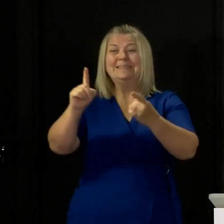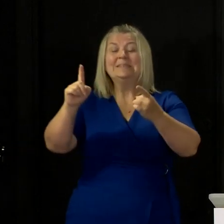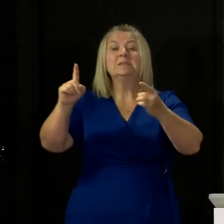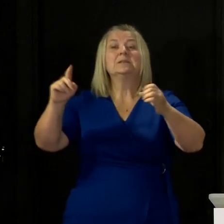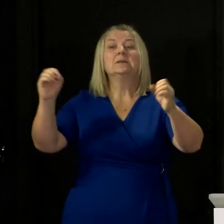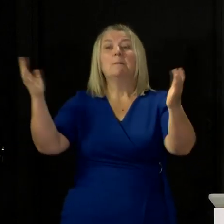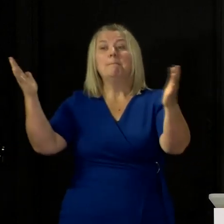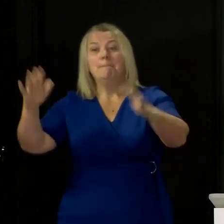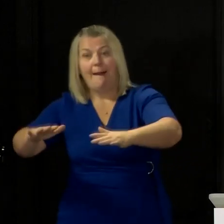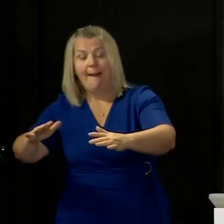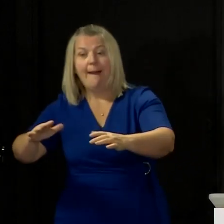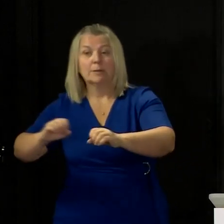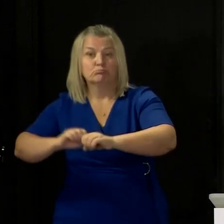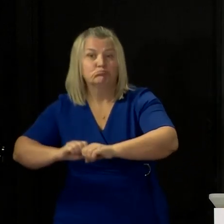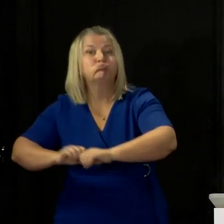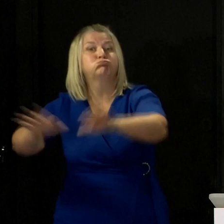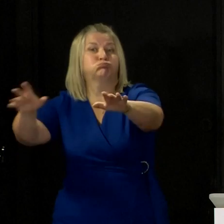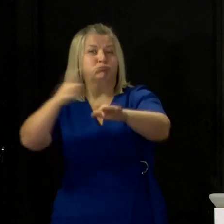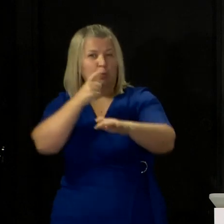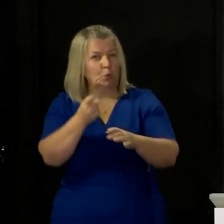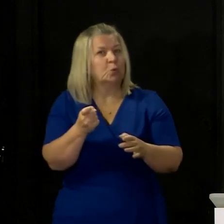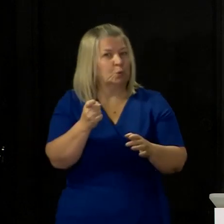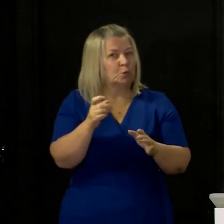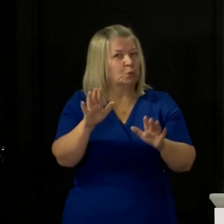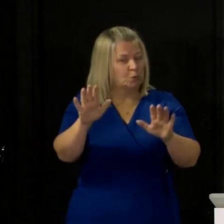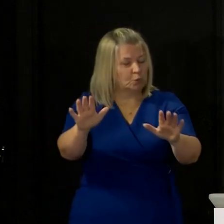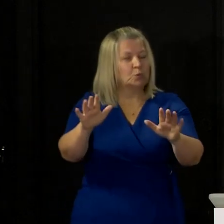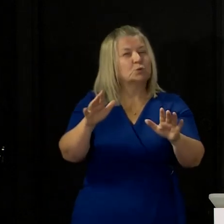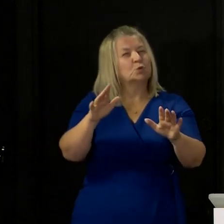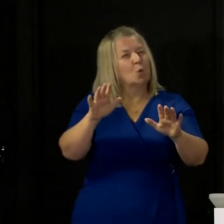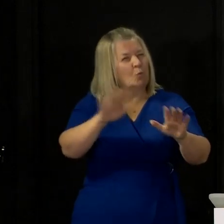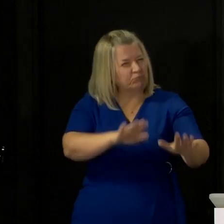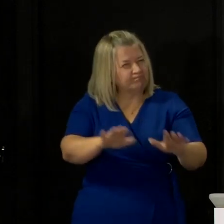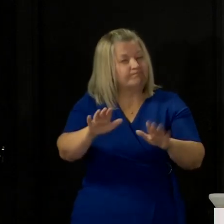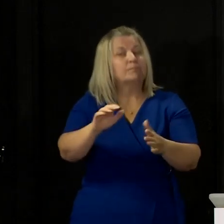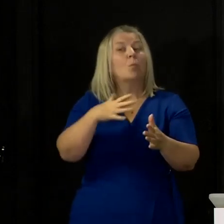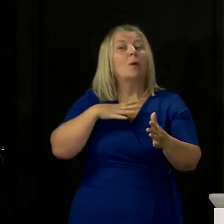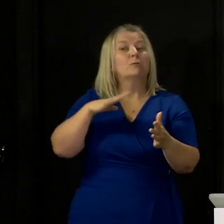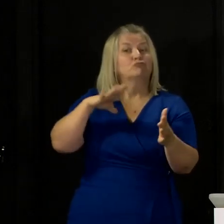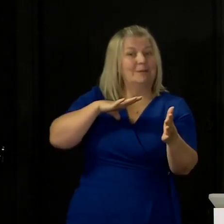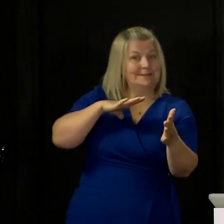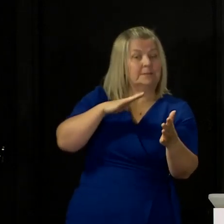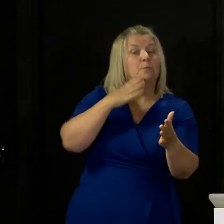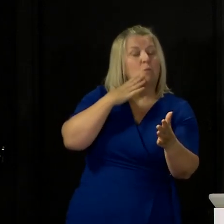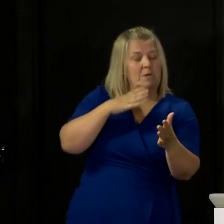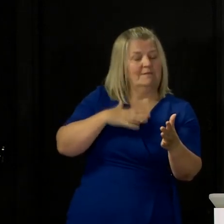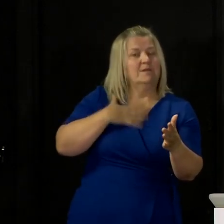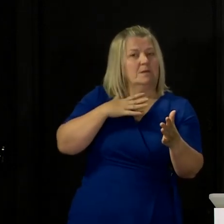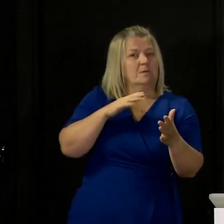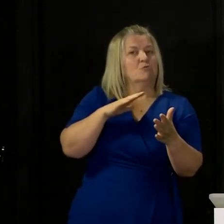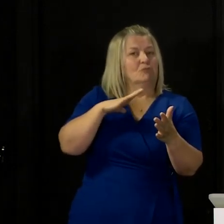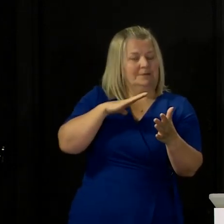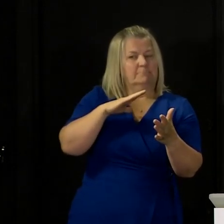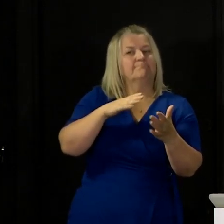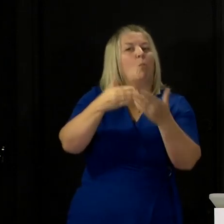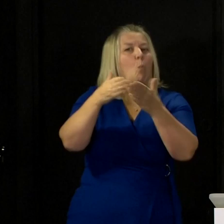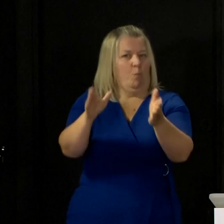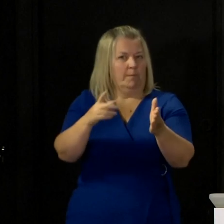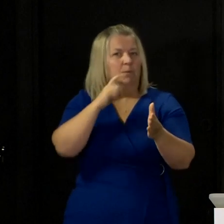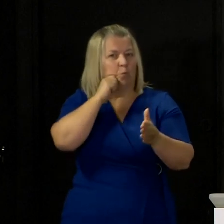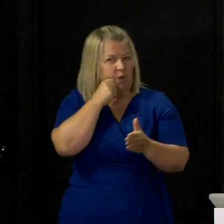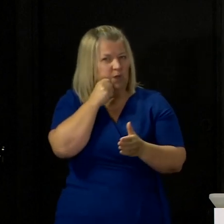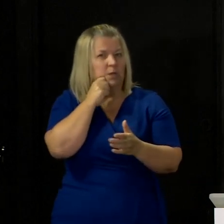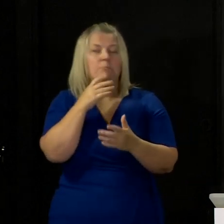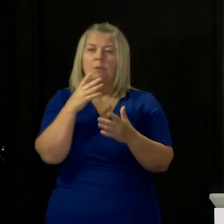we've got different strands of support already in place for businesses the job retention scheme from the UK government is still in place and we will talk